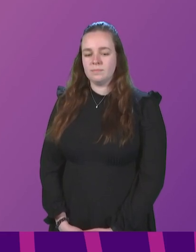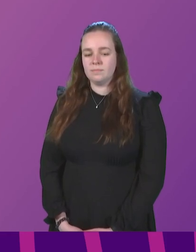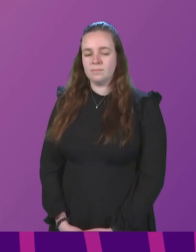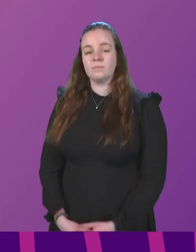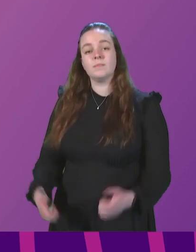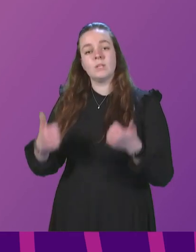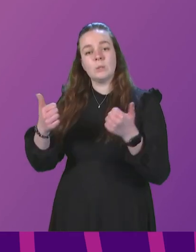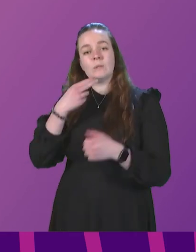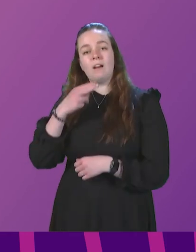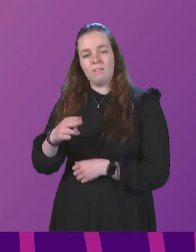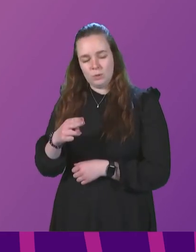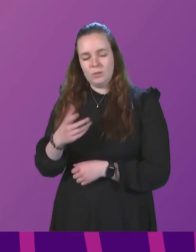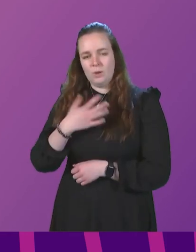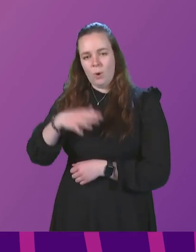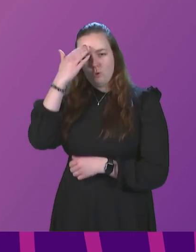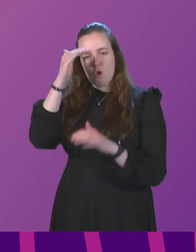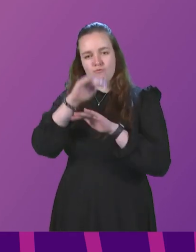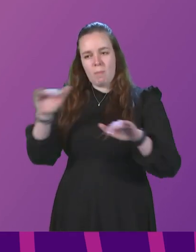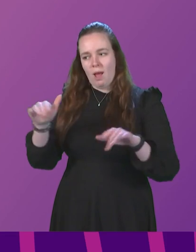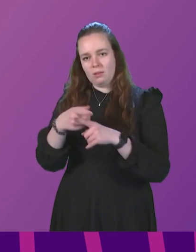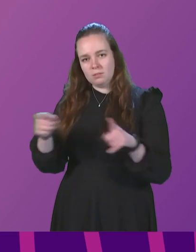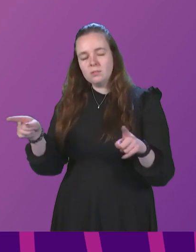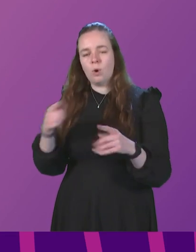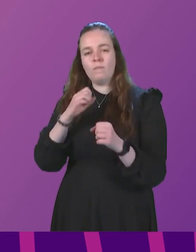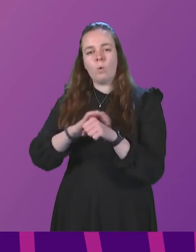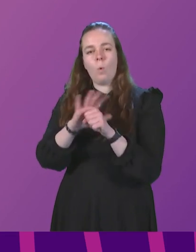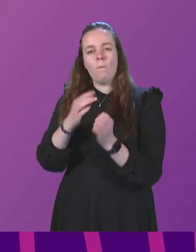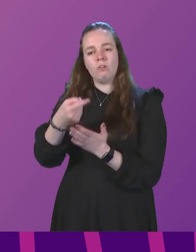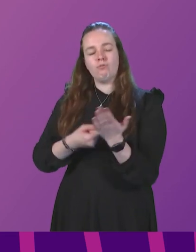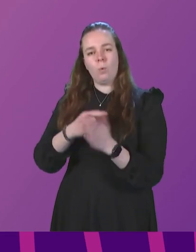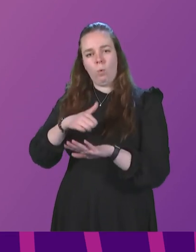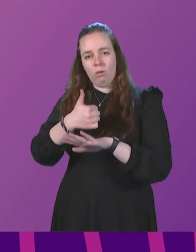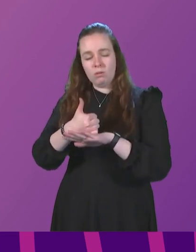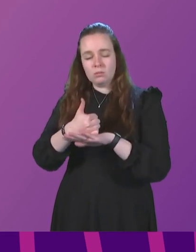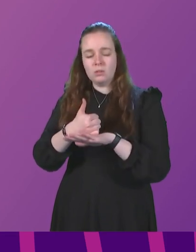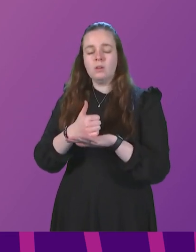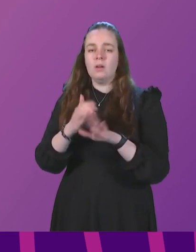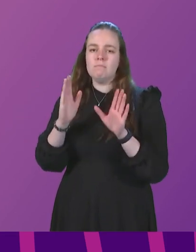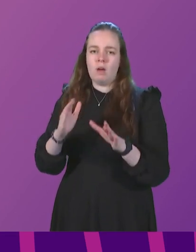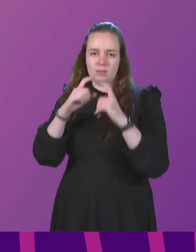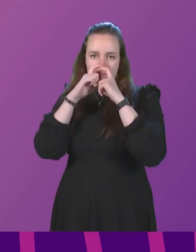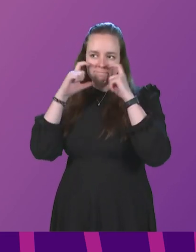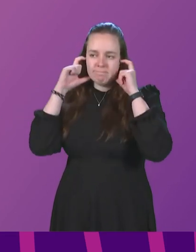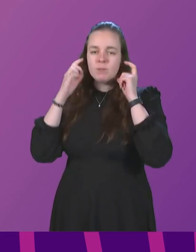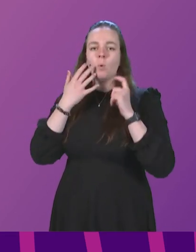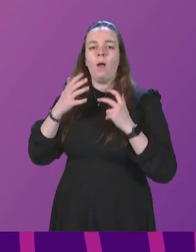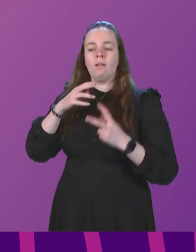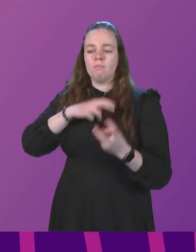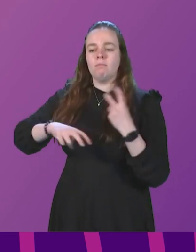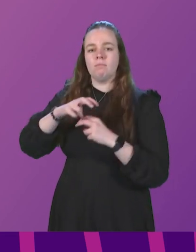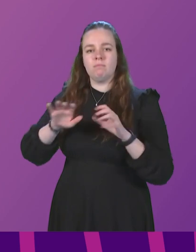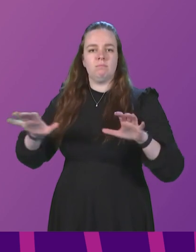Good afternoon. Can I remind members of the Covid-related measures that are in place and that face coverings should be worn when moving around the Chamber